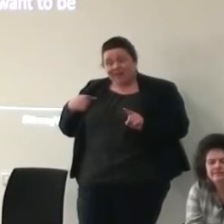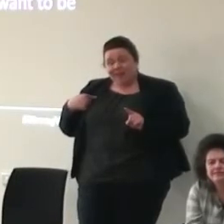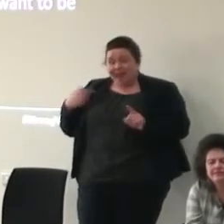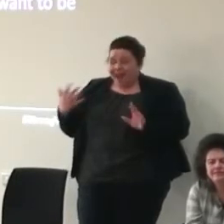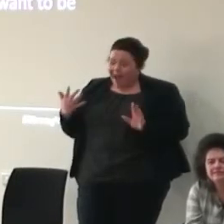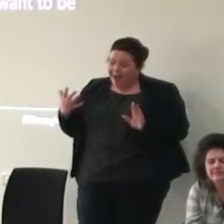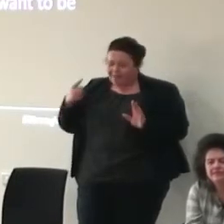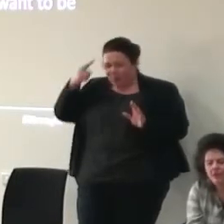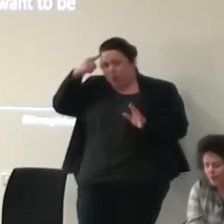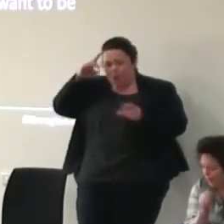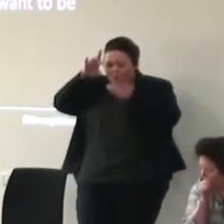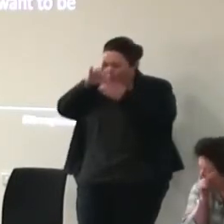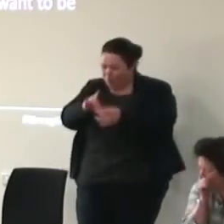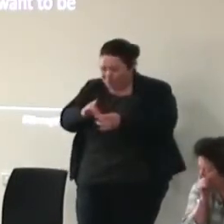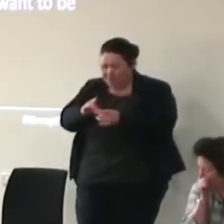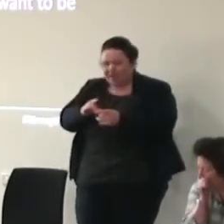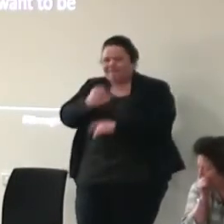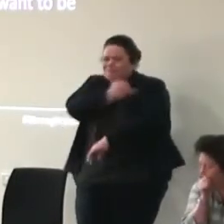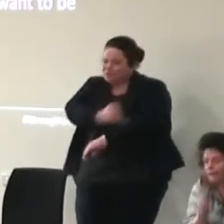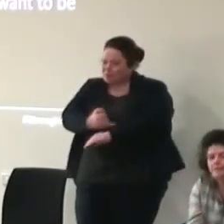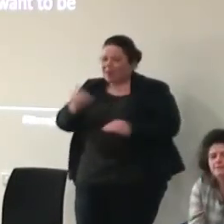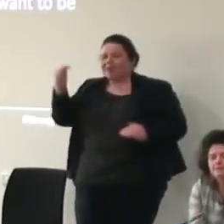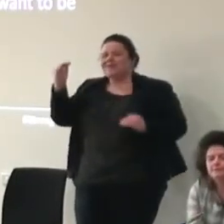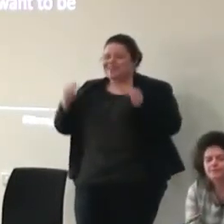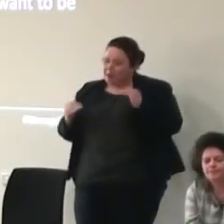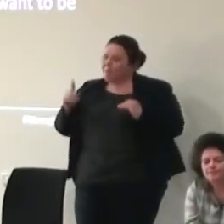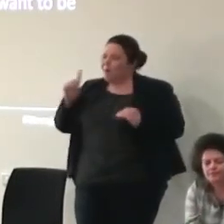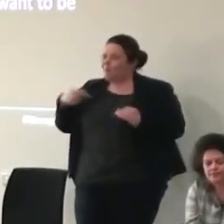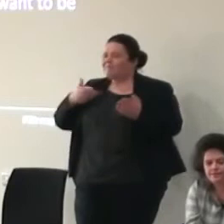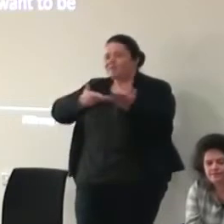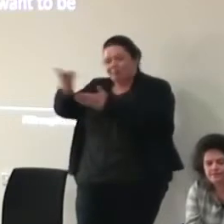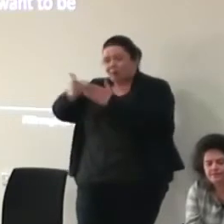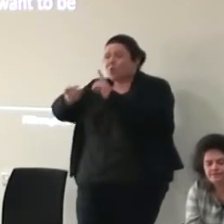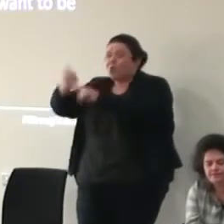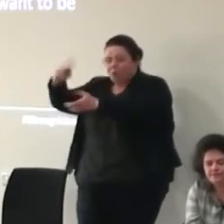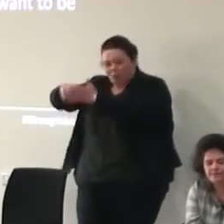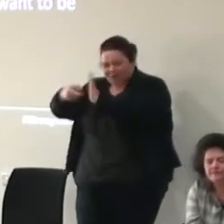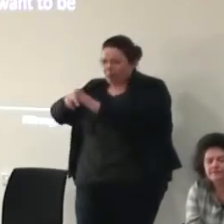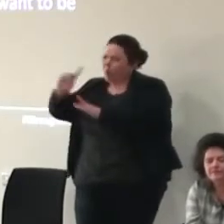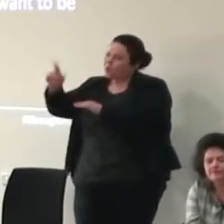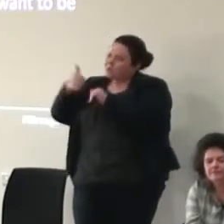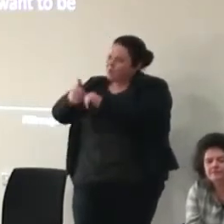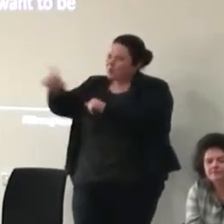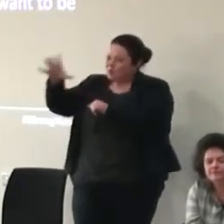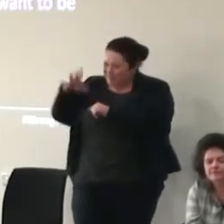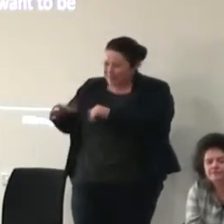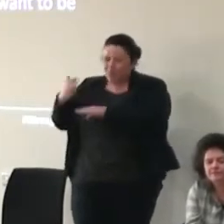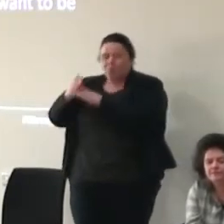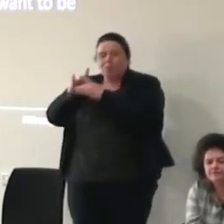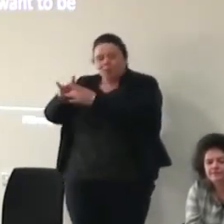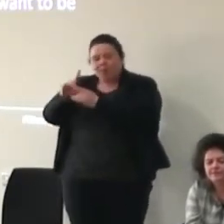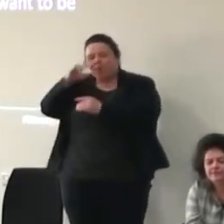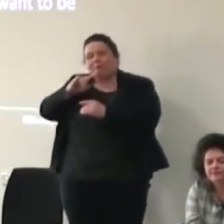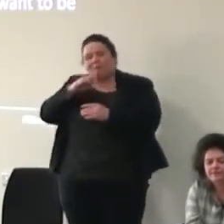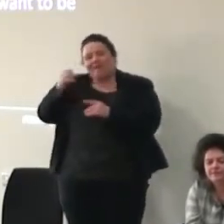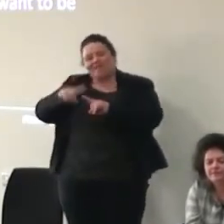and disadvantaged but what we've done is we've had that dialogue with the organizations and we've said what support do you need to work with young people who have different